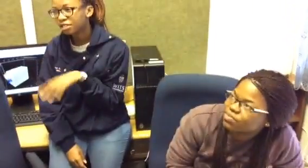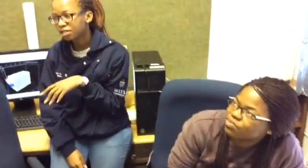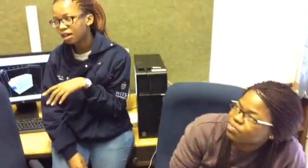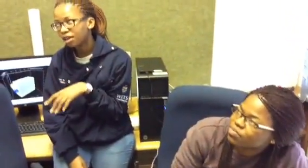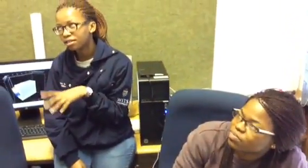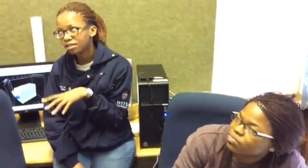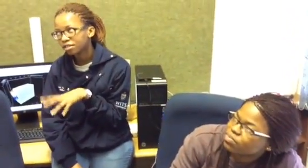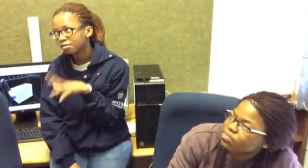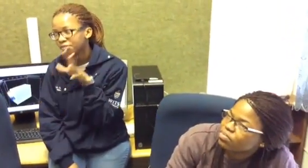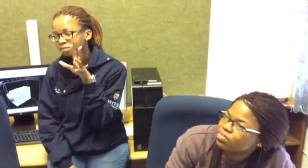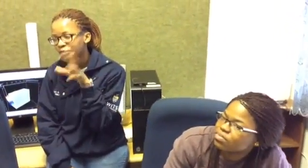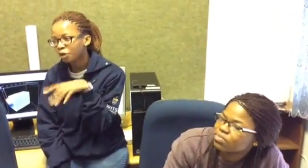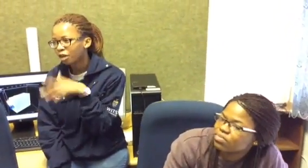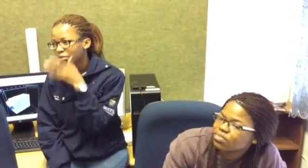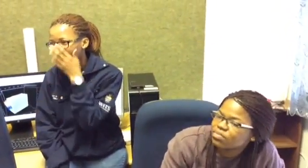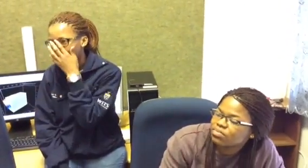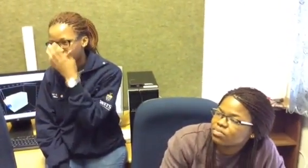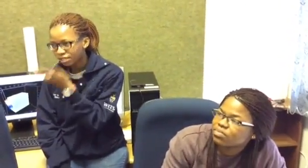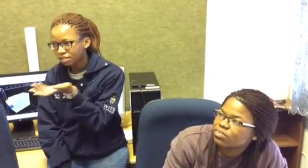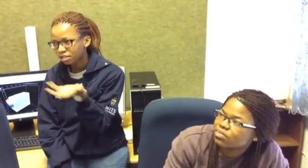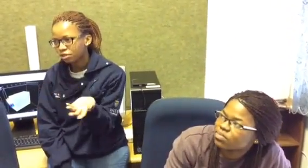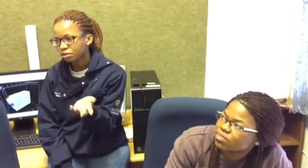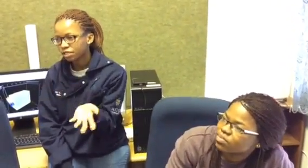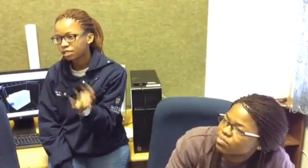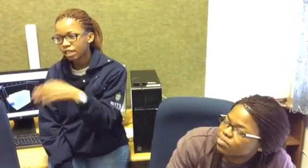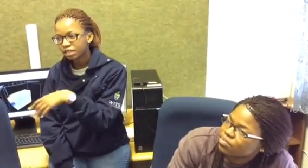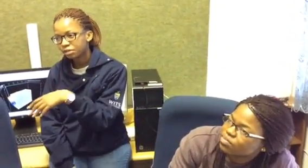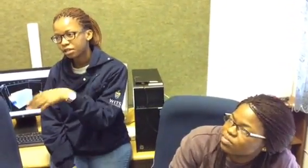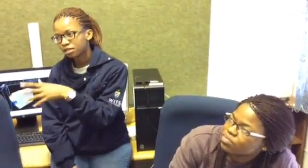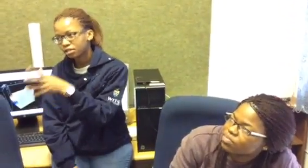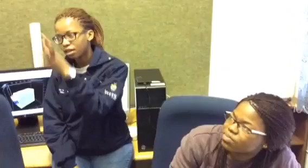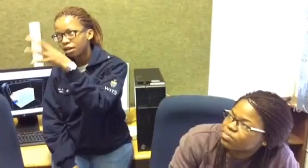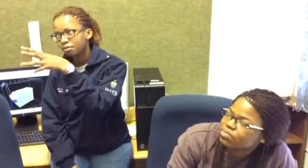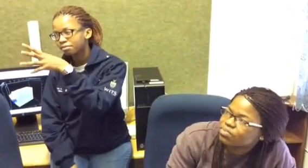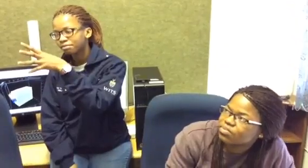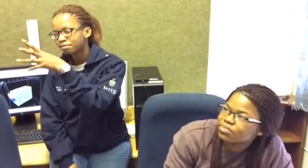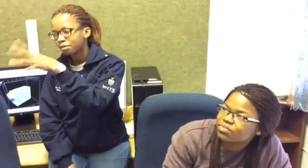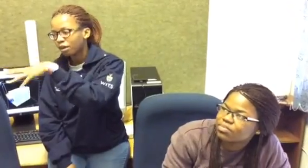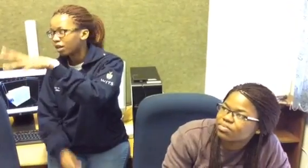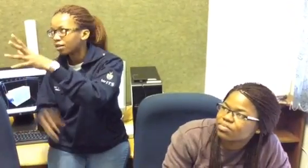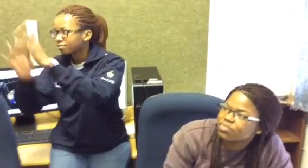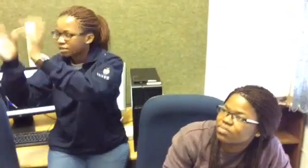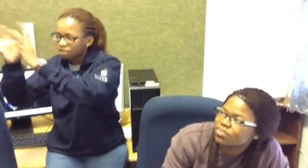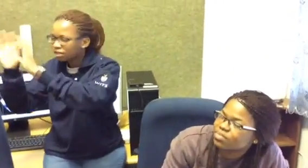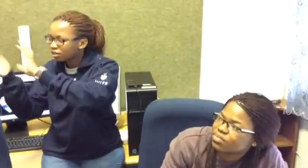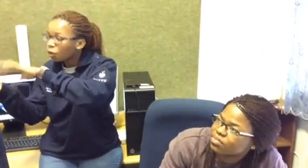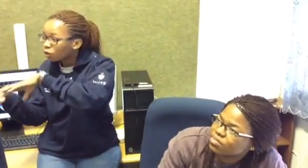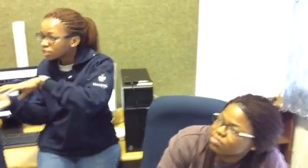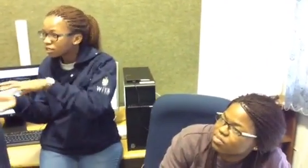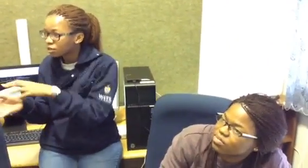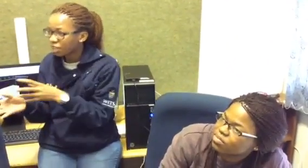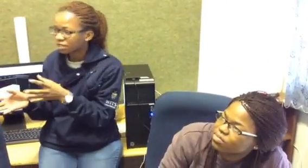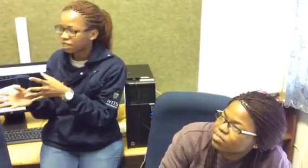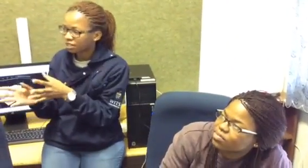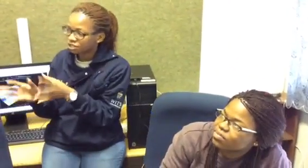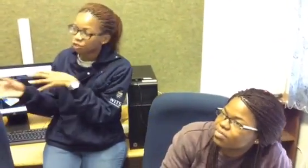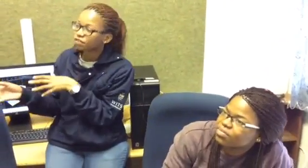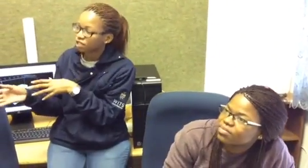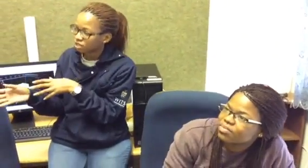program that I liked was a seismic course so that's like geophysics